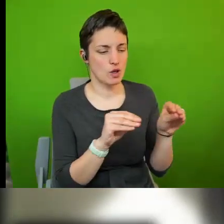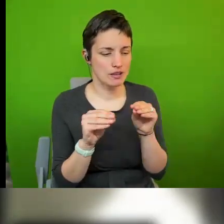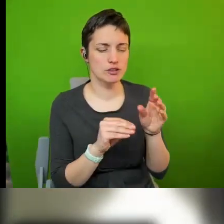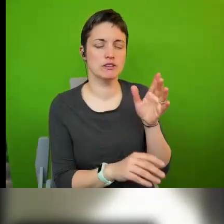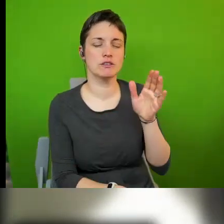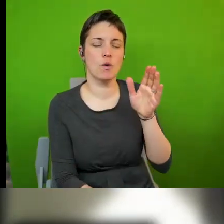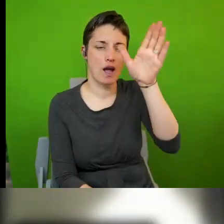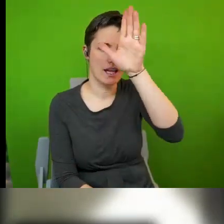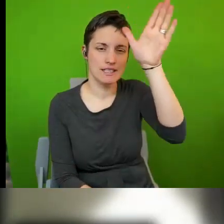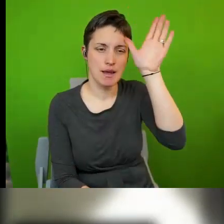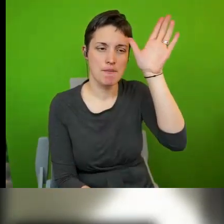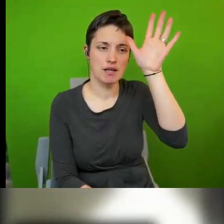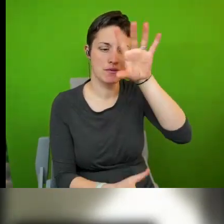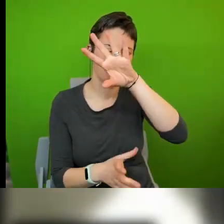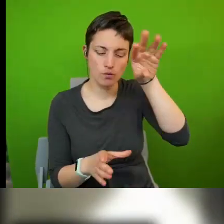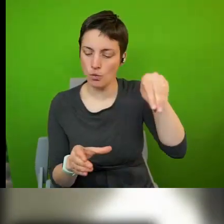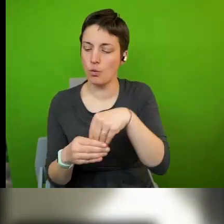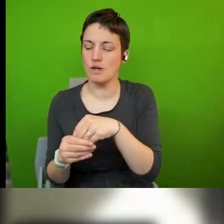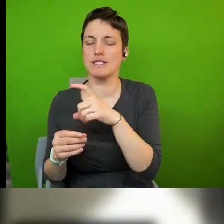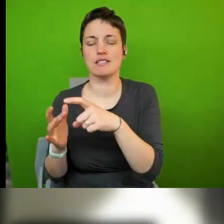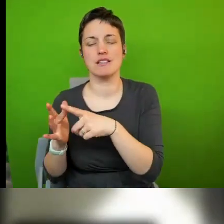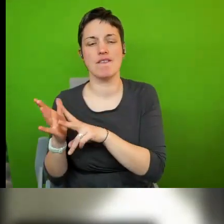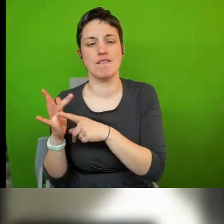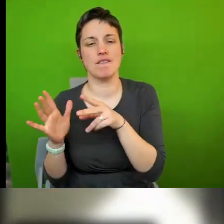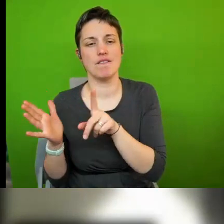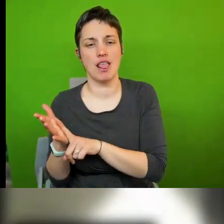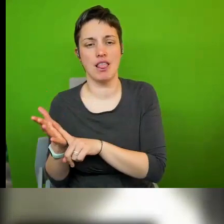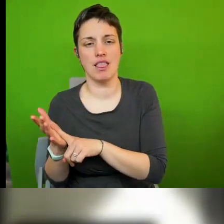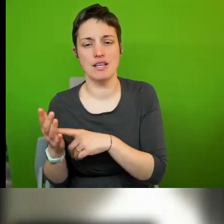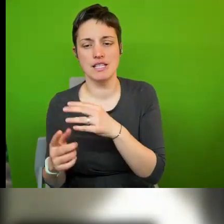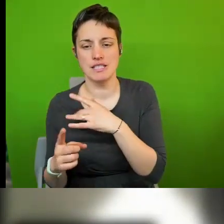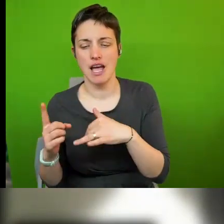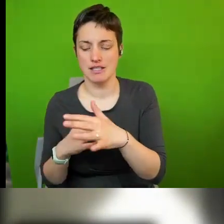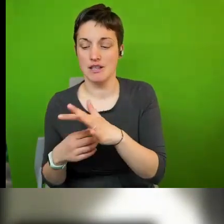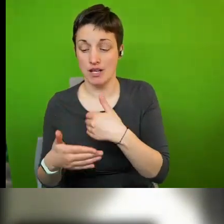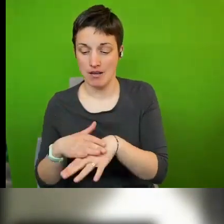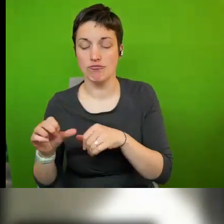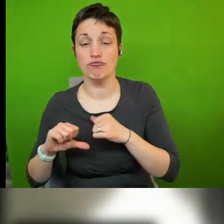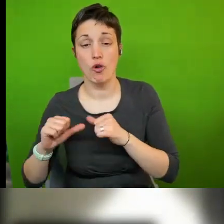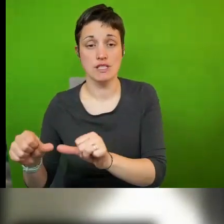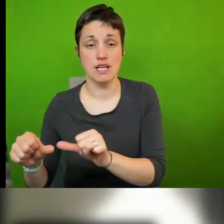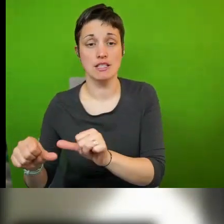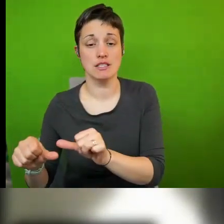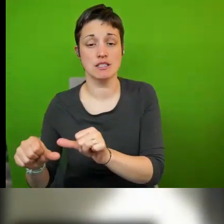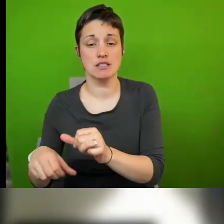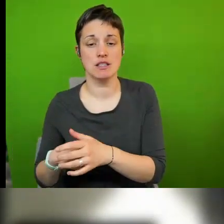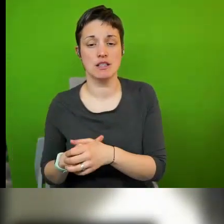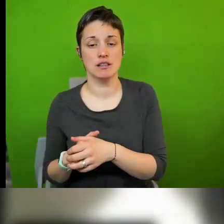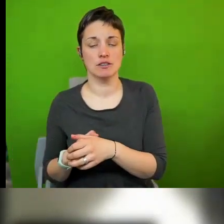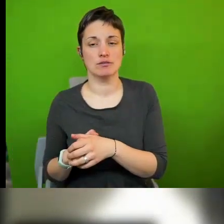forming part of civil society and being part of this of this process so that would be perhaps the first remark